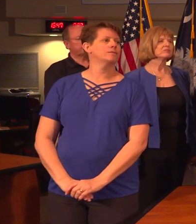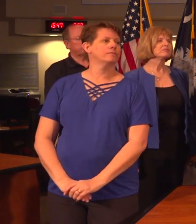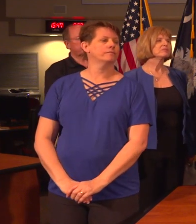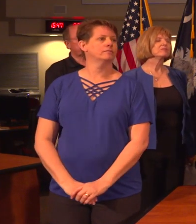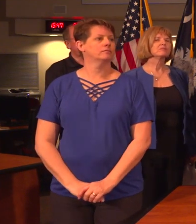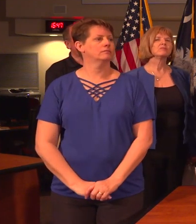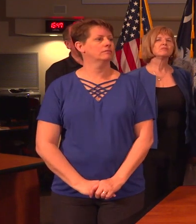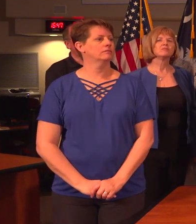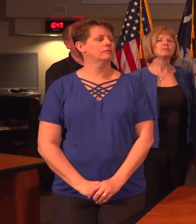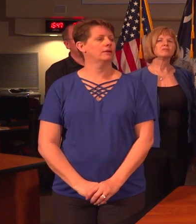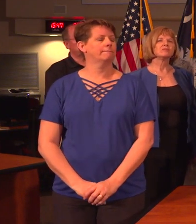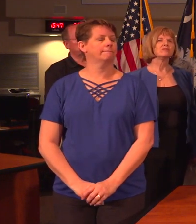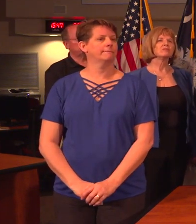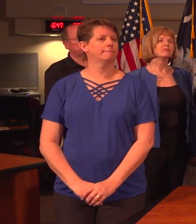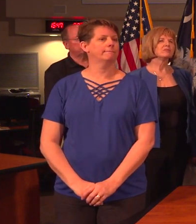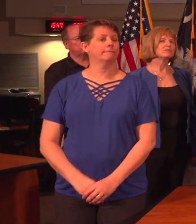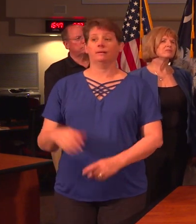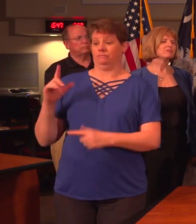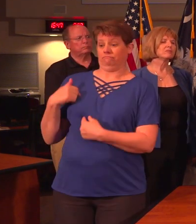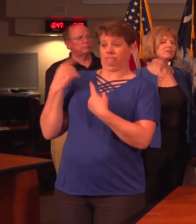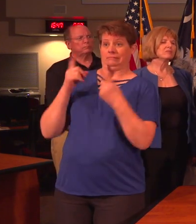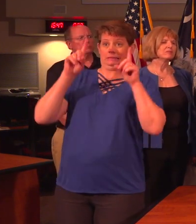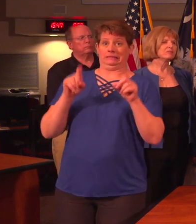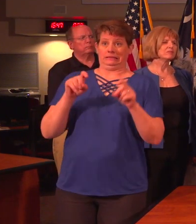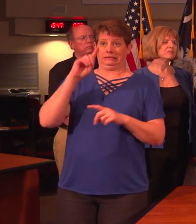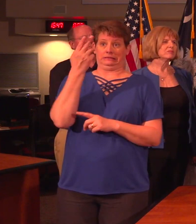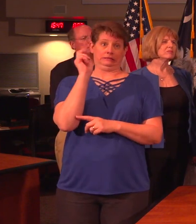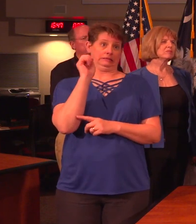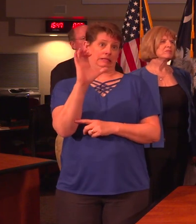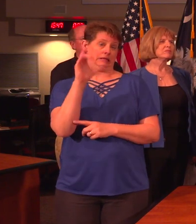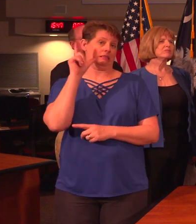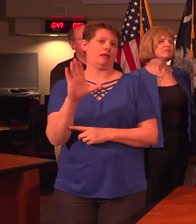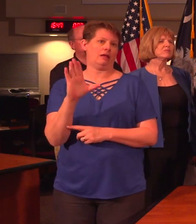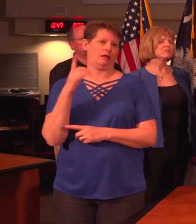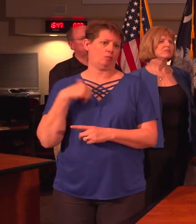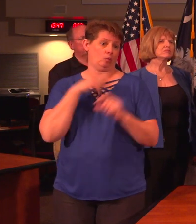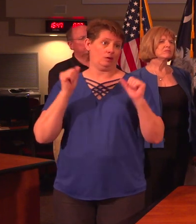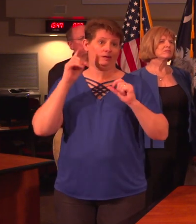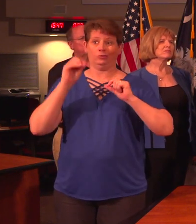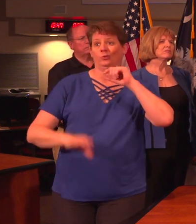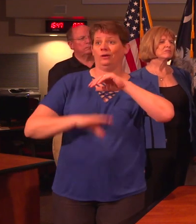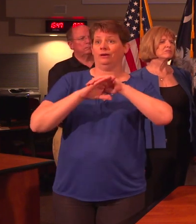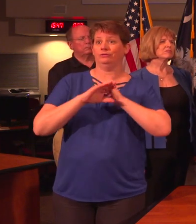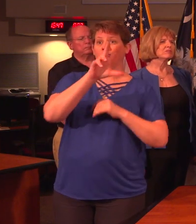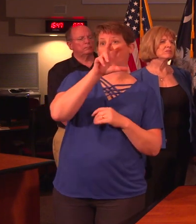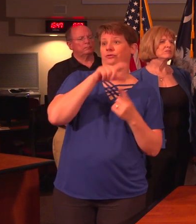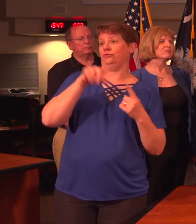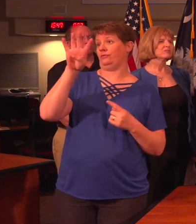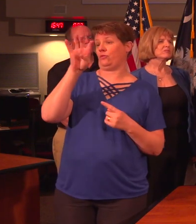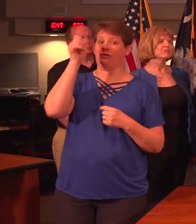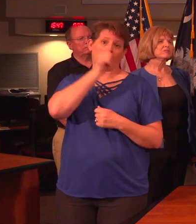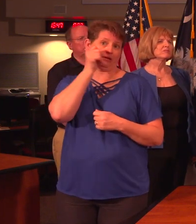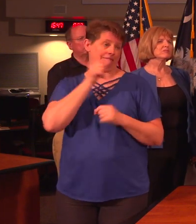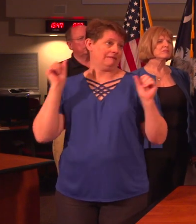It's not... Through the testing that we provide in the DHEC laboratory, we can do up to as many as 300 to 400 a day,